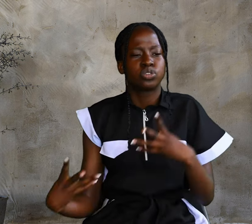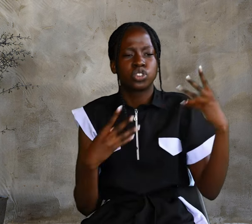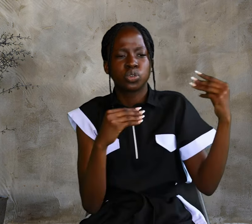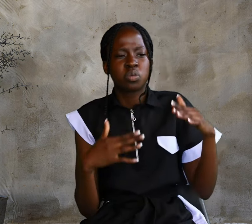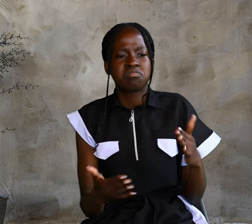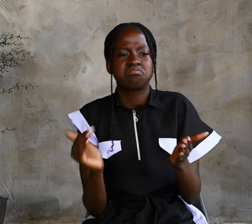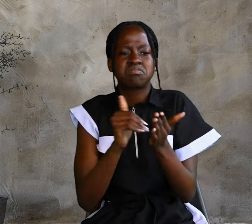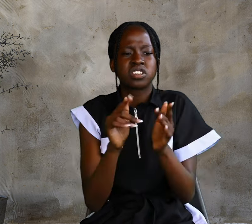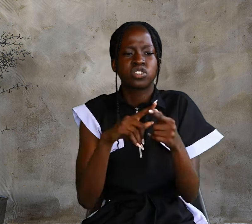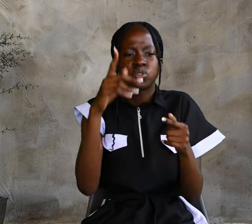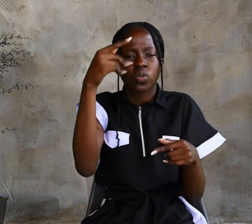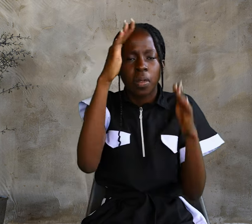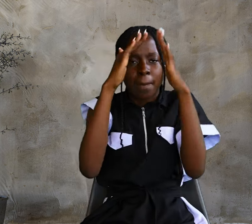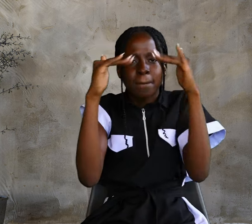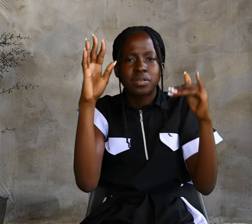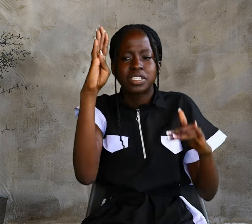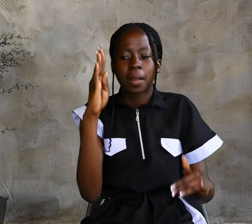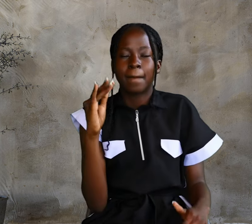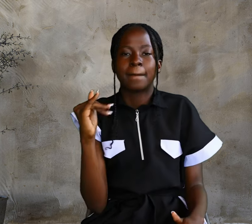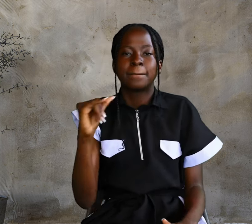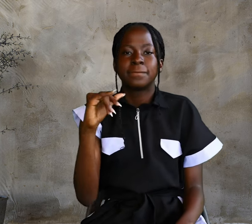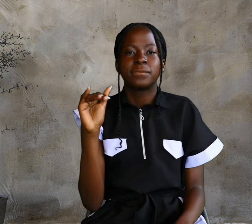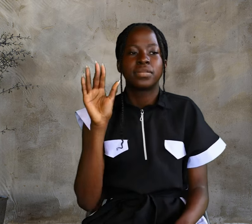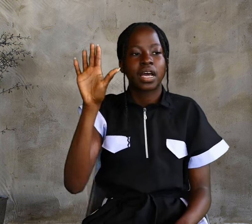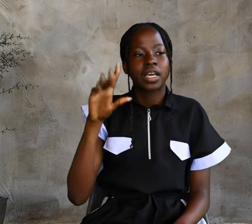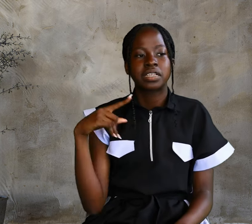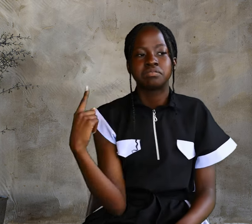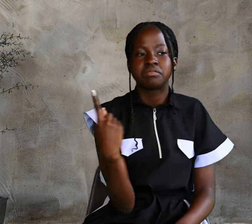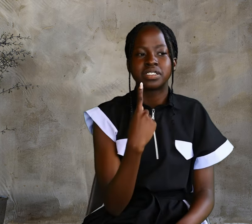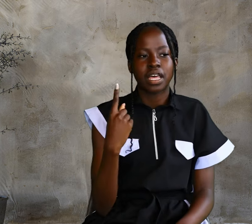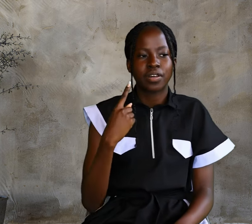withdrew again to the mountain by himself.